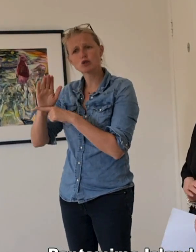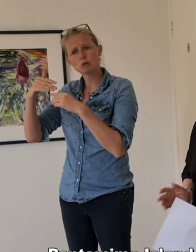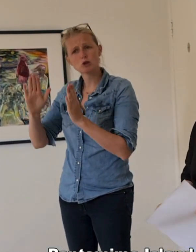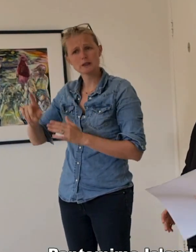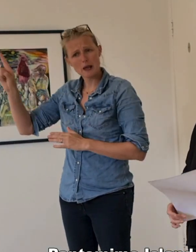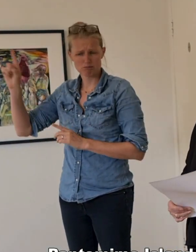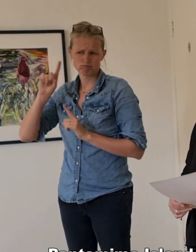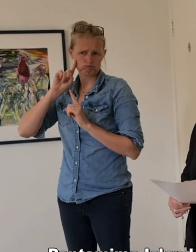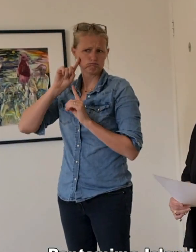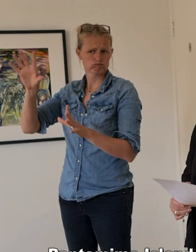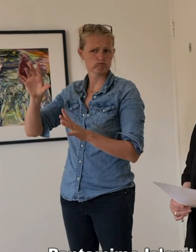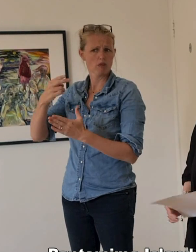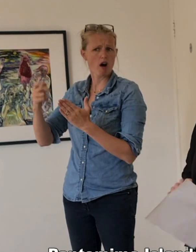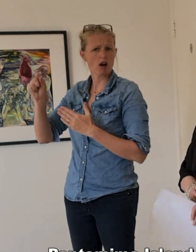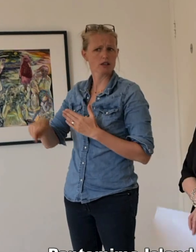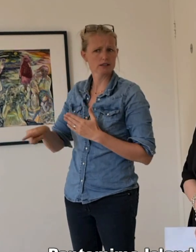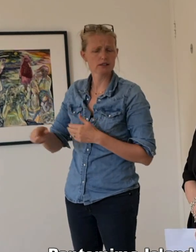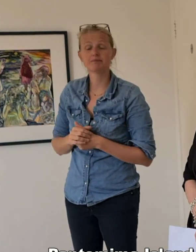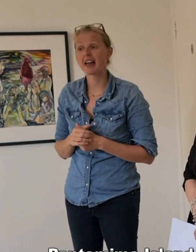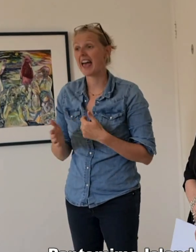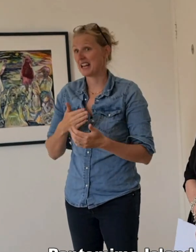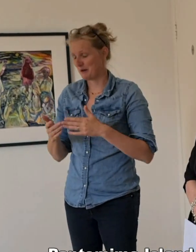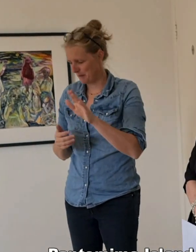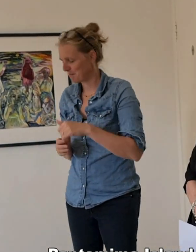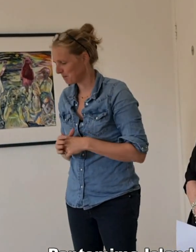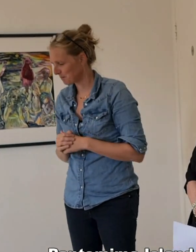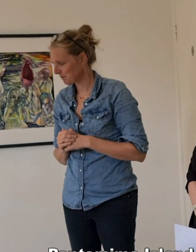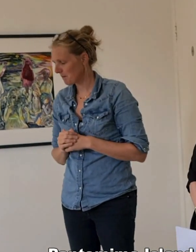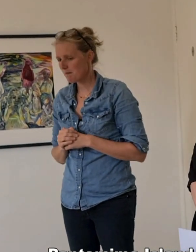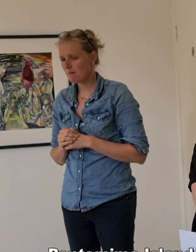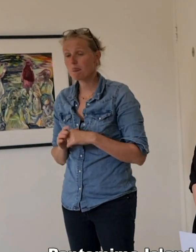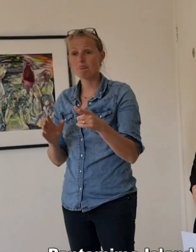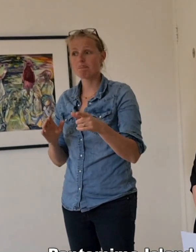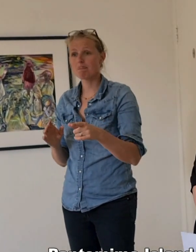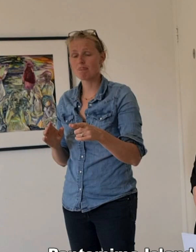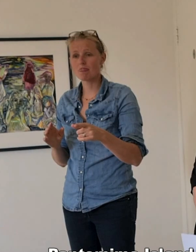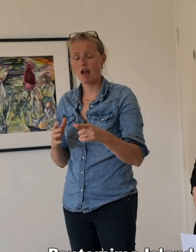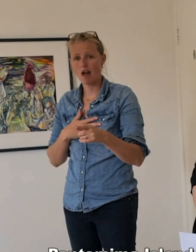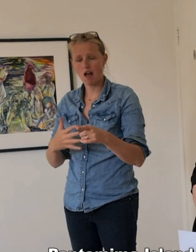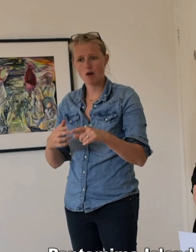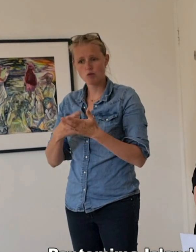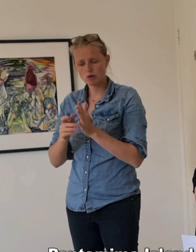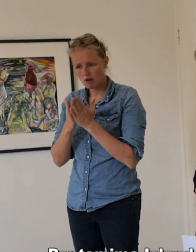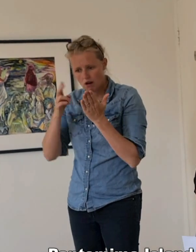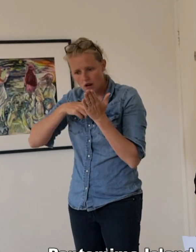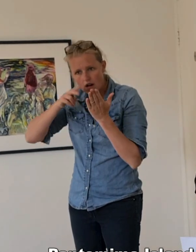he's quite well known. Anyway, this tricked something in Rosie. It inspired her basically.